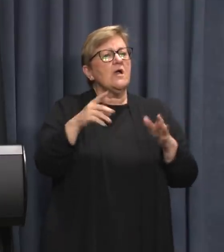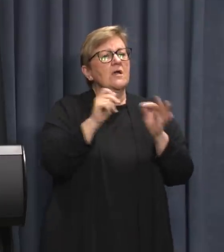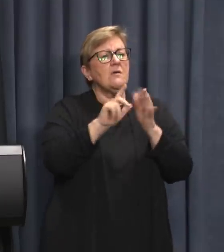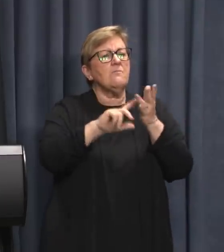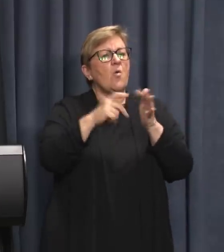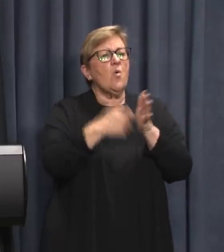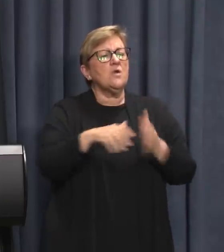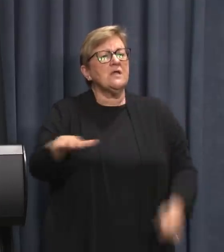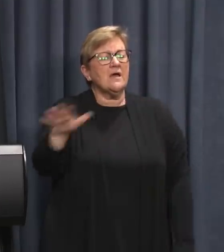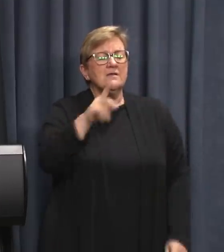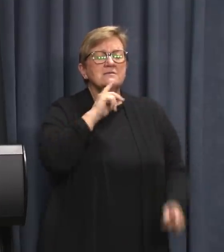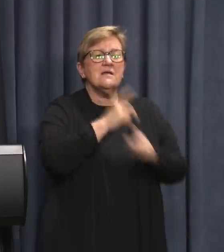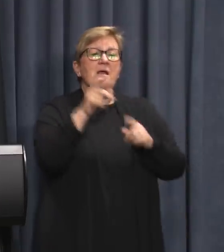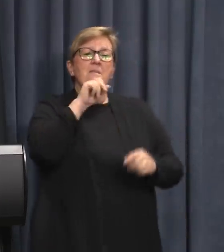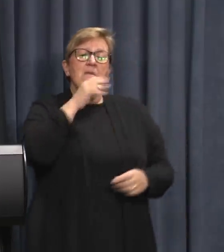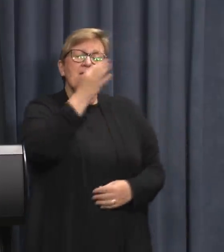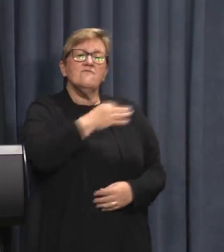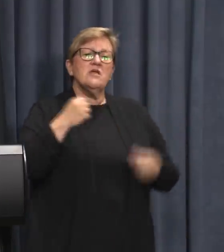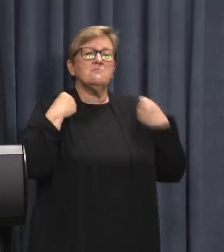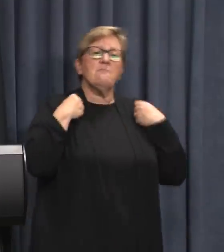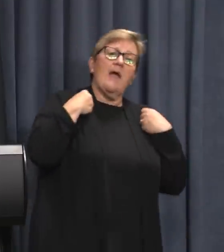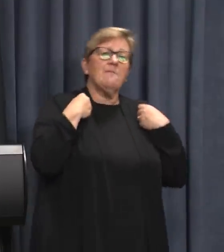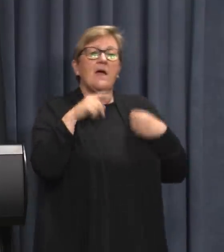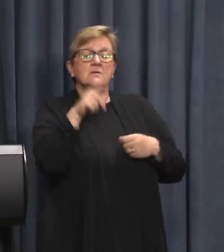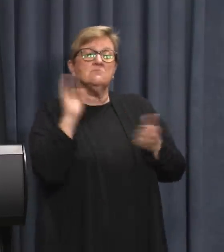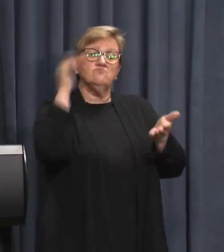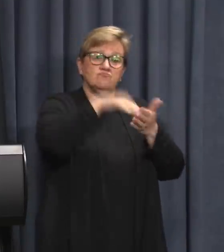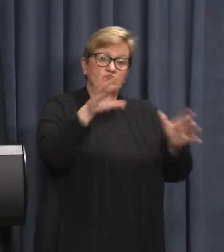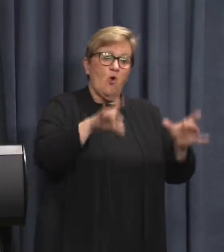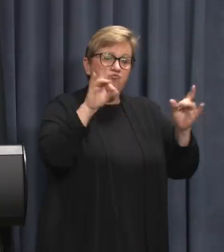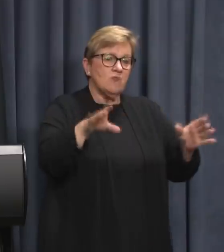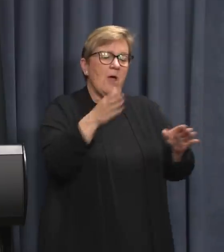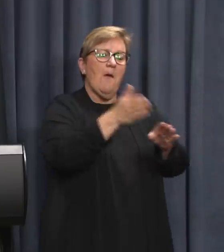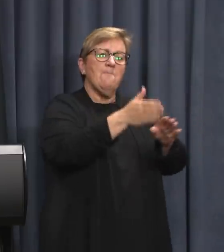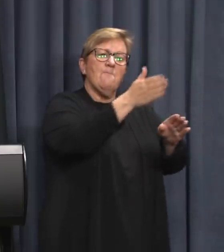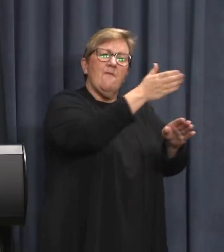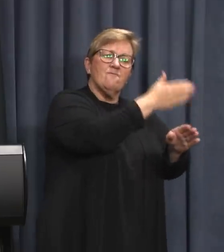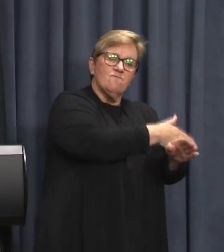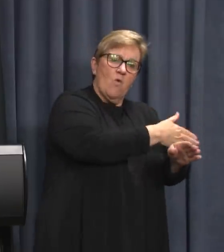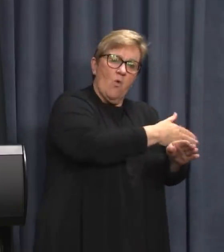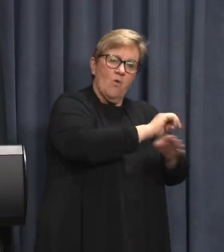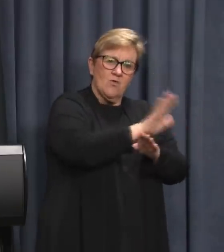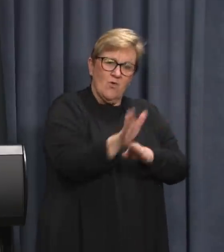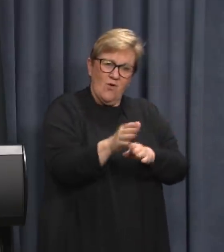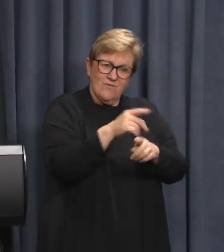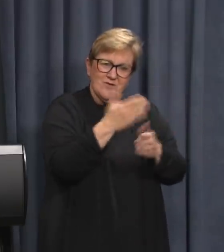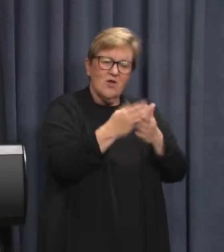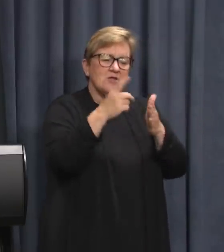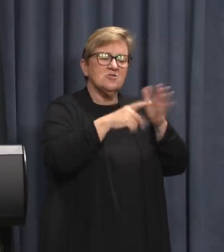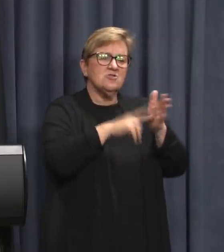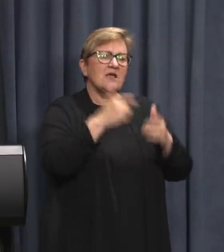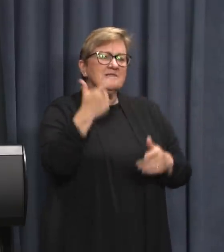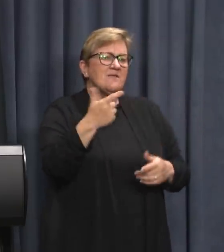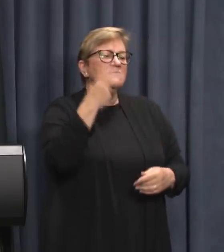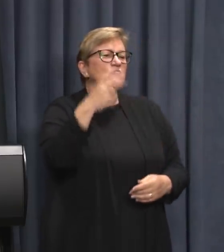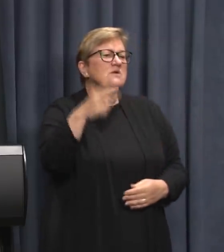is that the French backpacker arrived in Australia before the onset of the pandemic on January 7